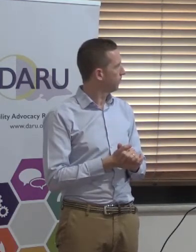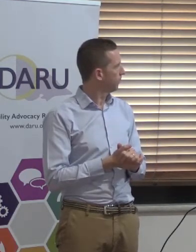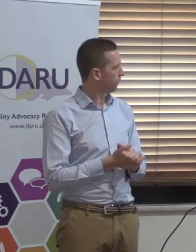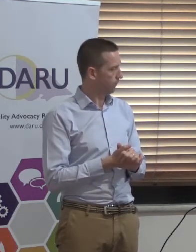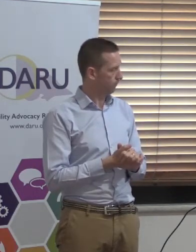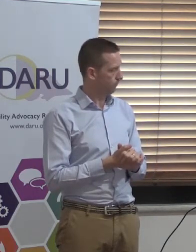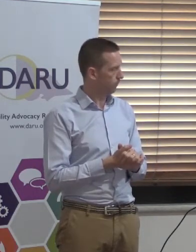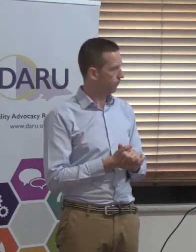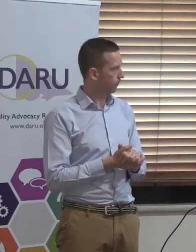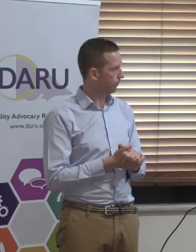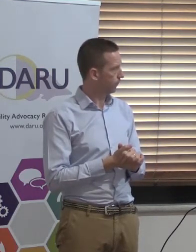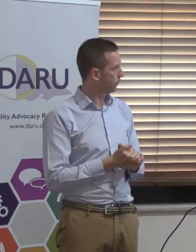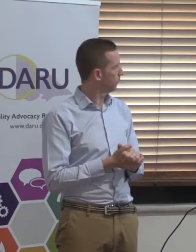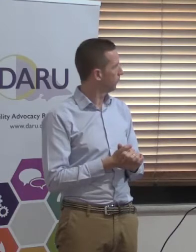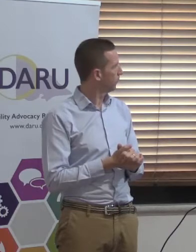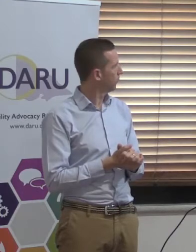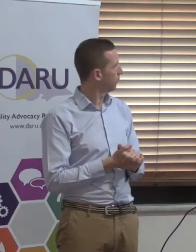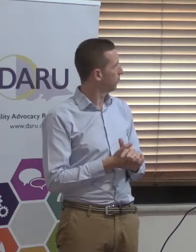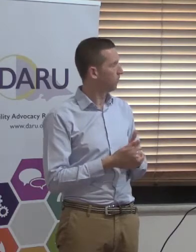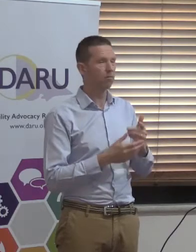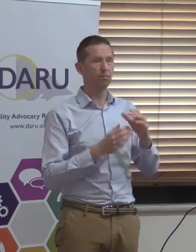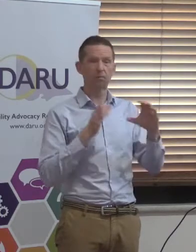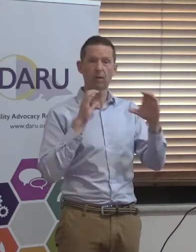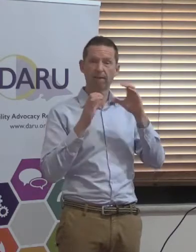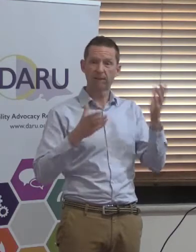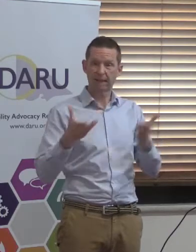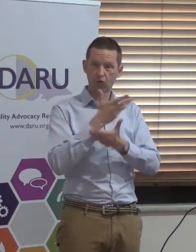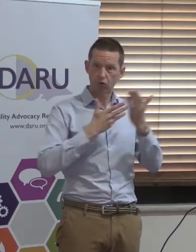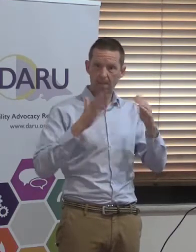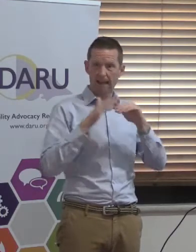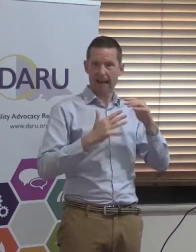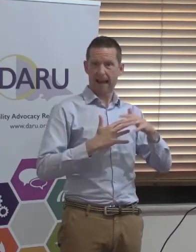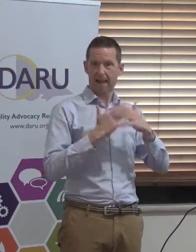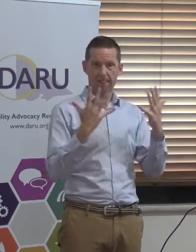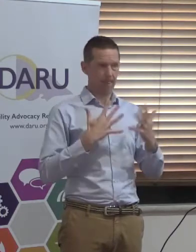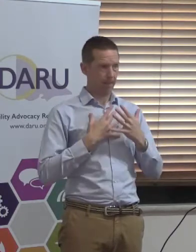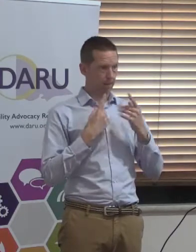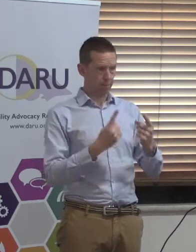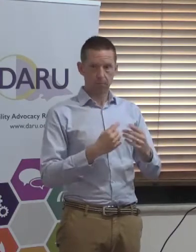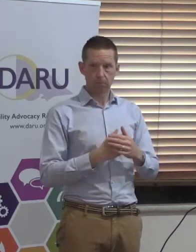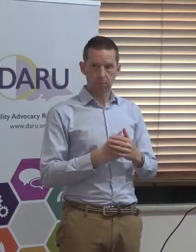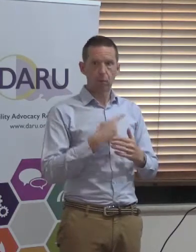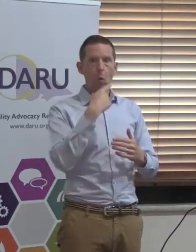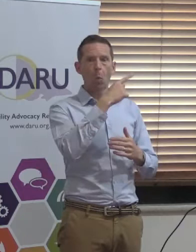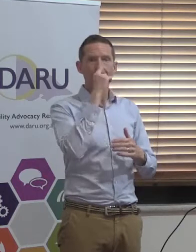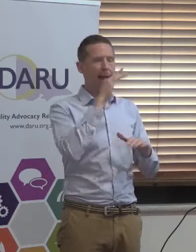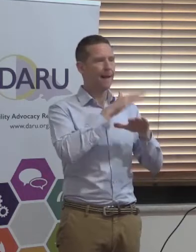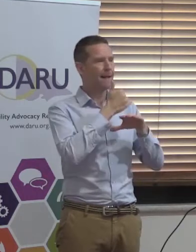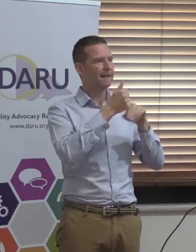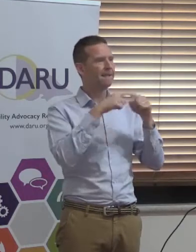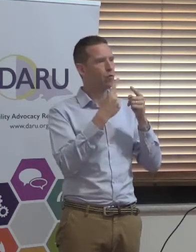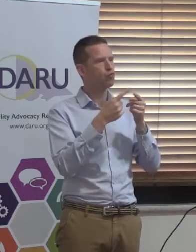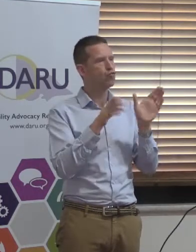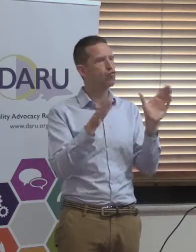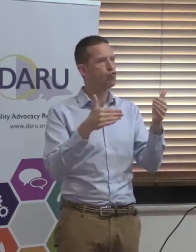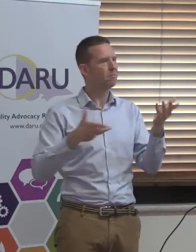There we go. So, conversations about anything you want. So, we've set it up with various rooms. One